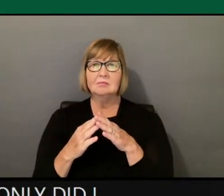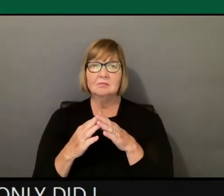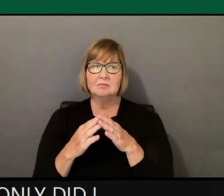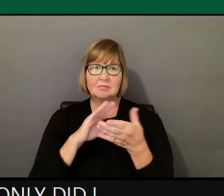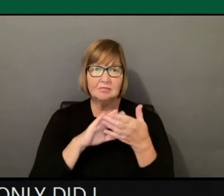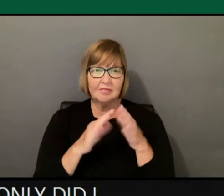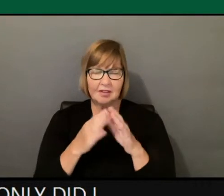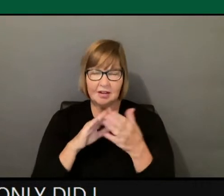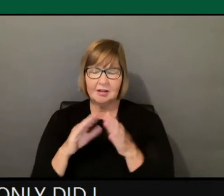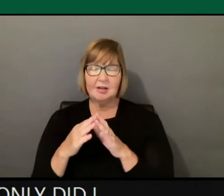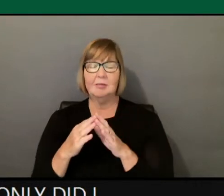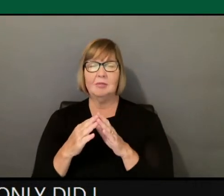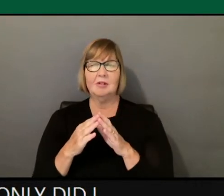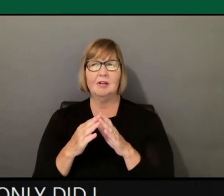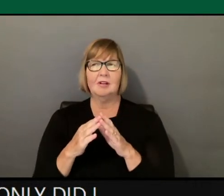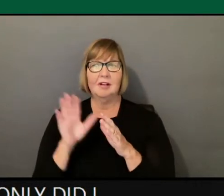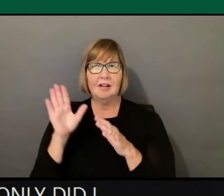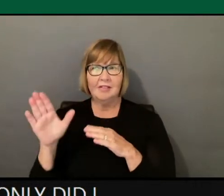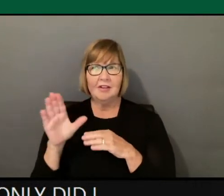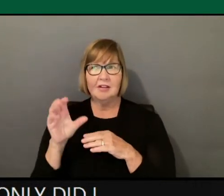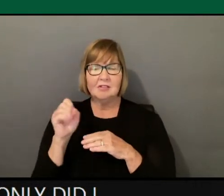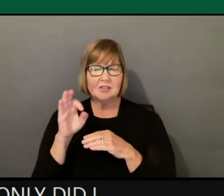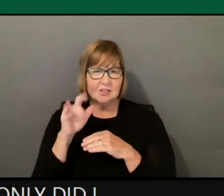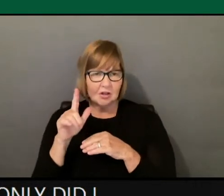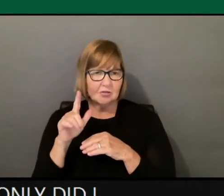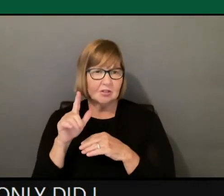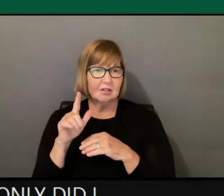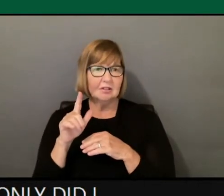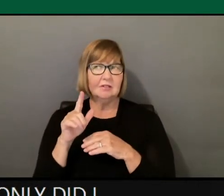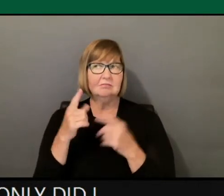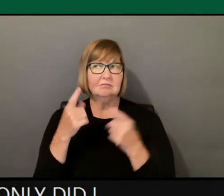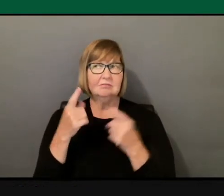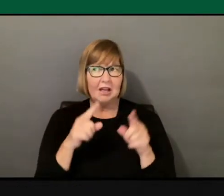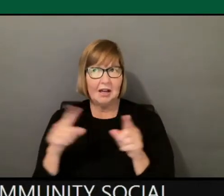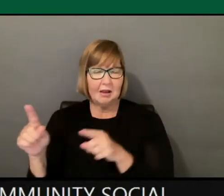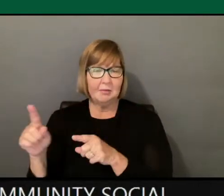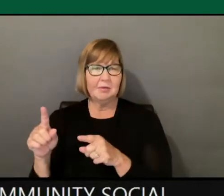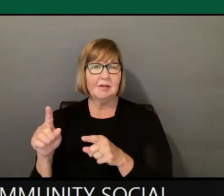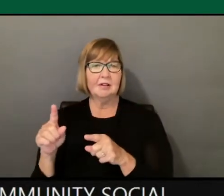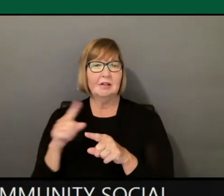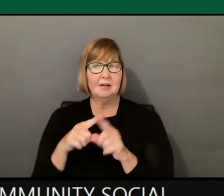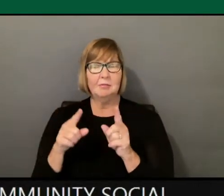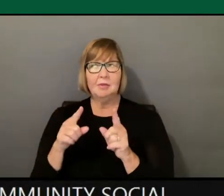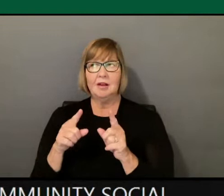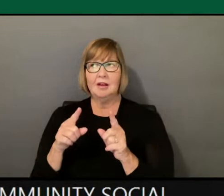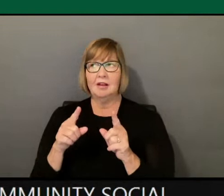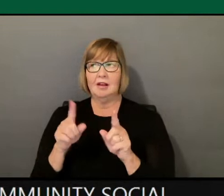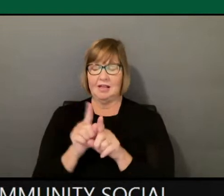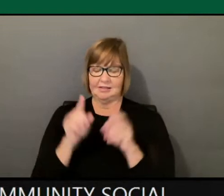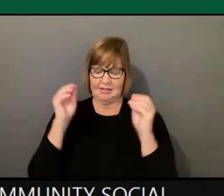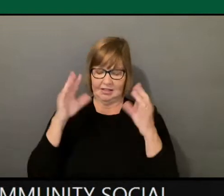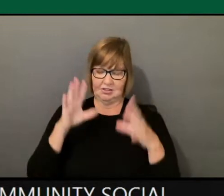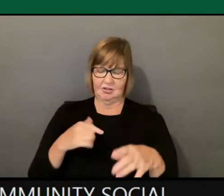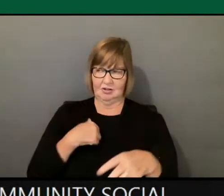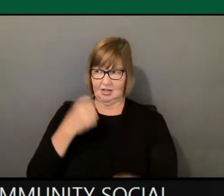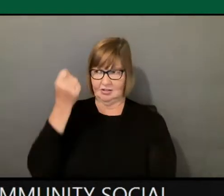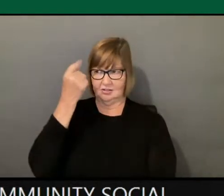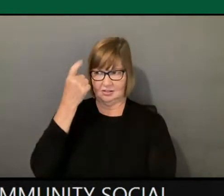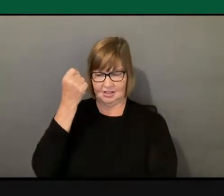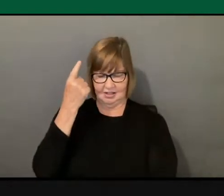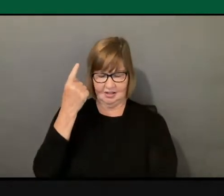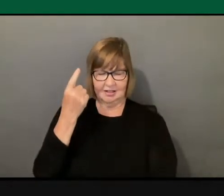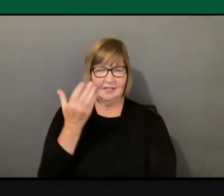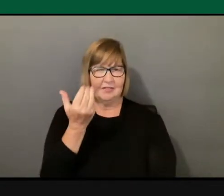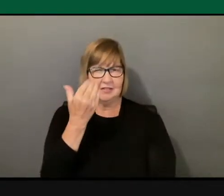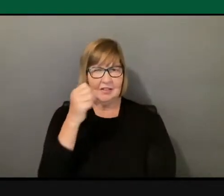dynamics, right? As a student myself, but I understood it as an educator, right? Fifteen years later, I